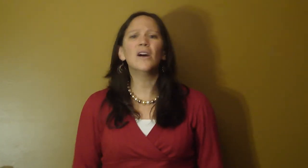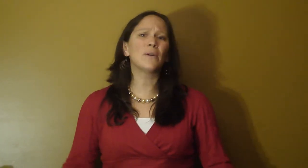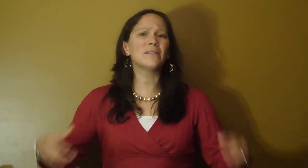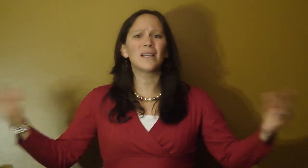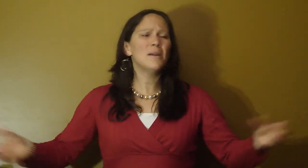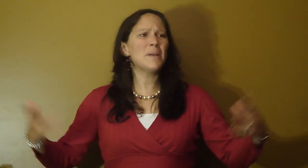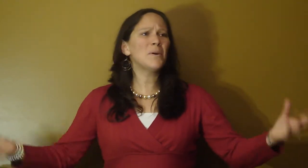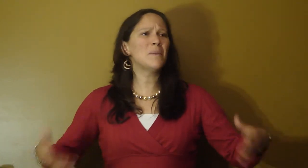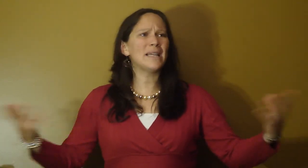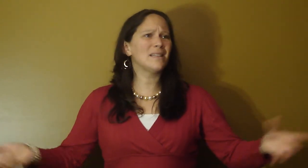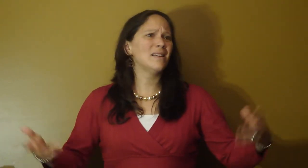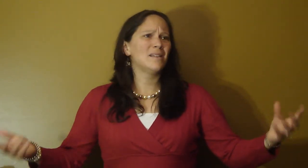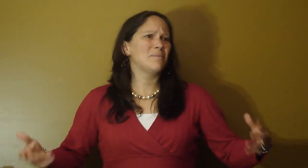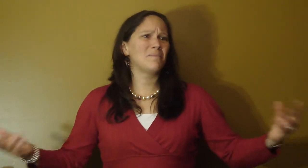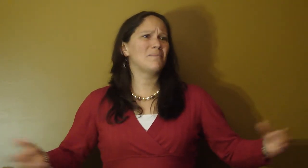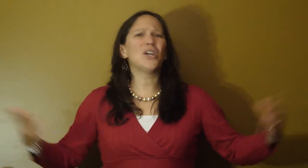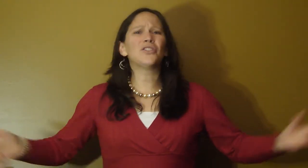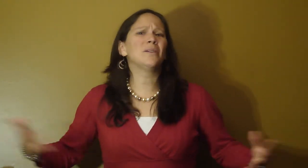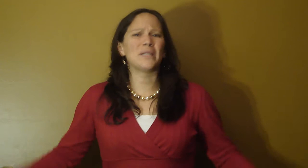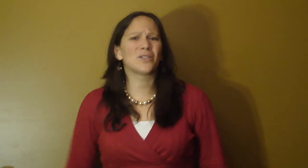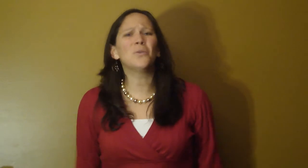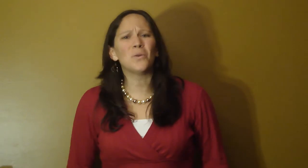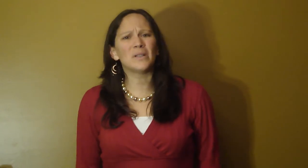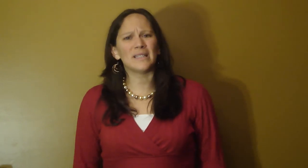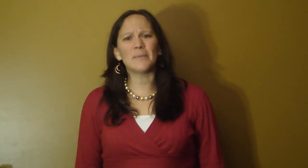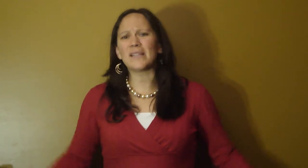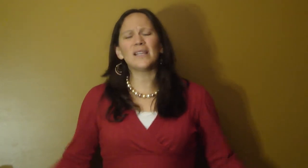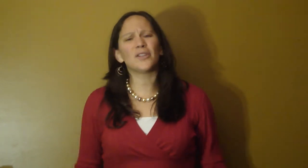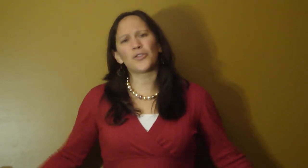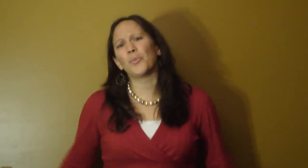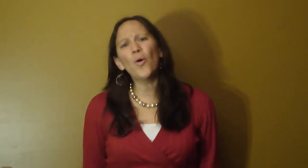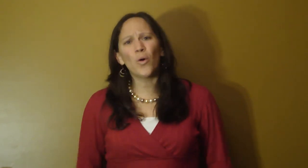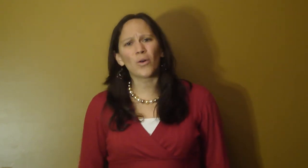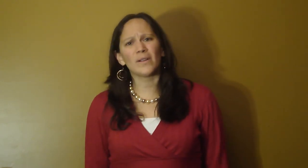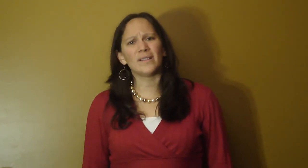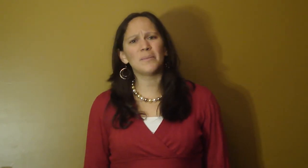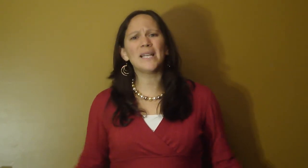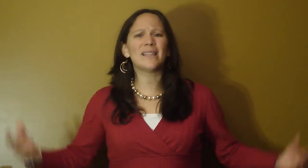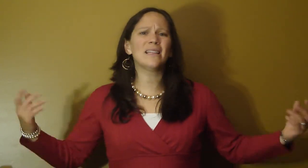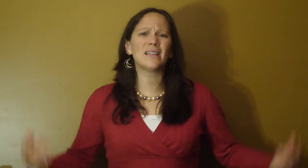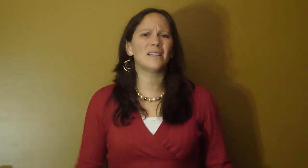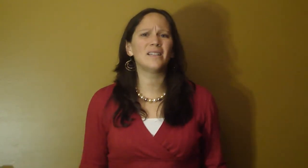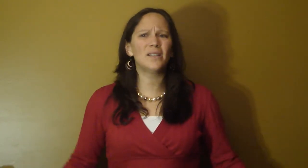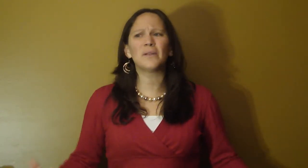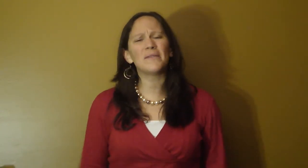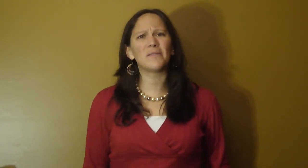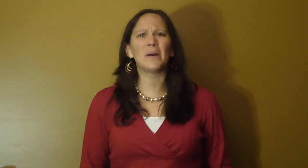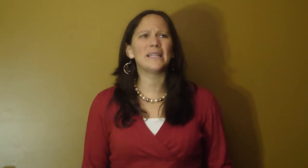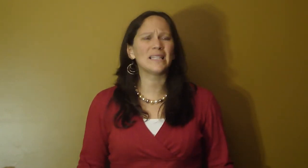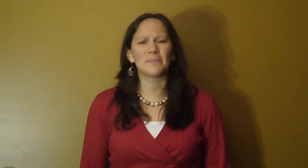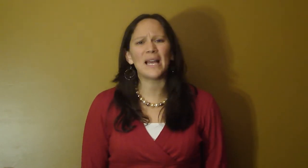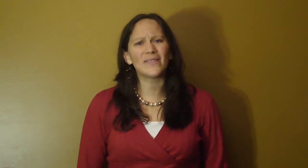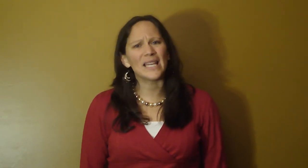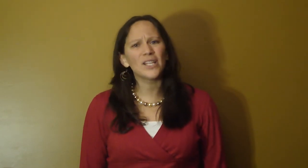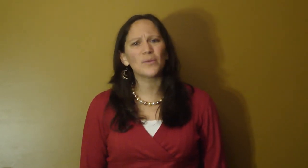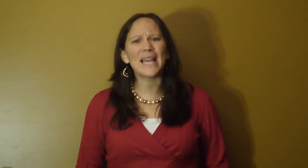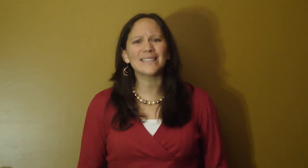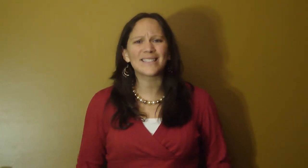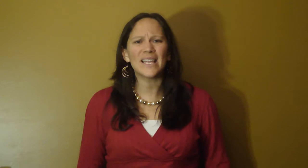Or else people might judge them at school and they might think that you're poor and they might think that you don't have enough money and that's a bad thing. You can't say